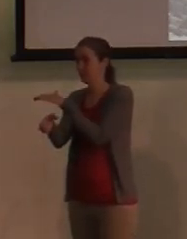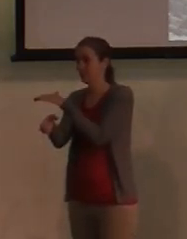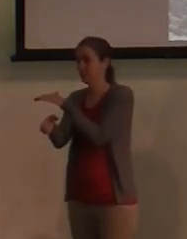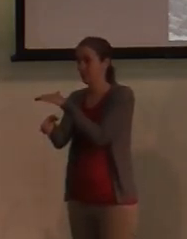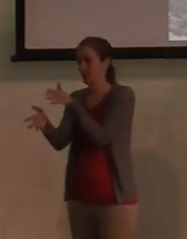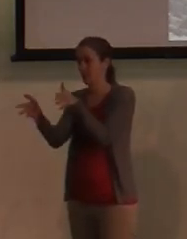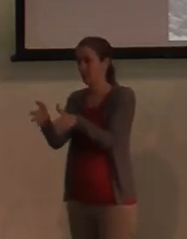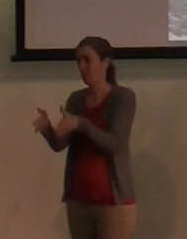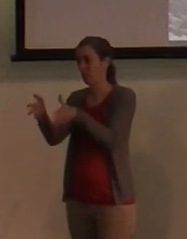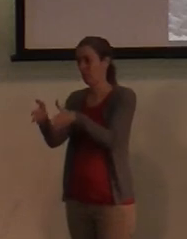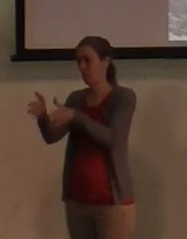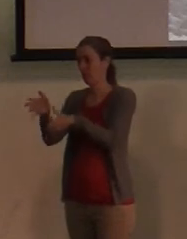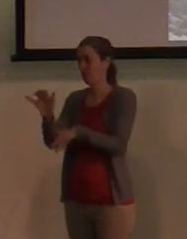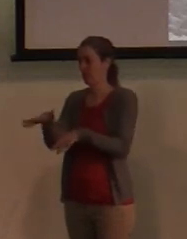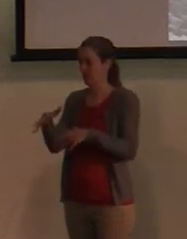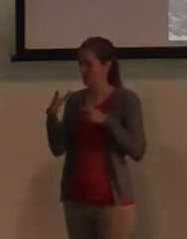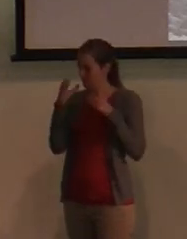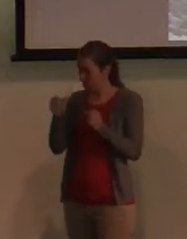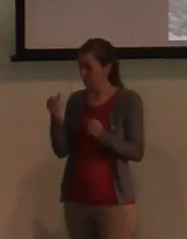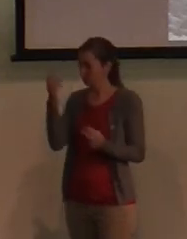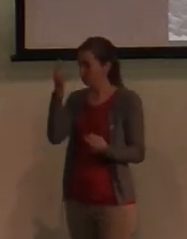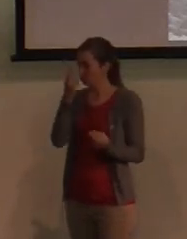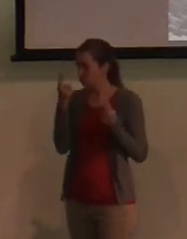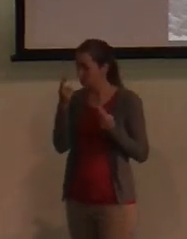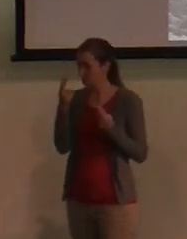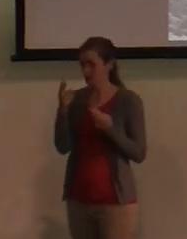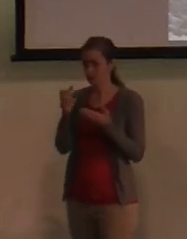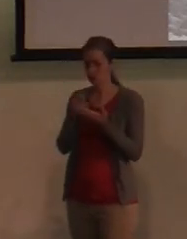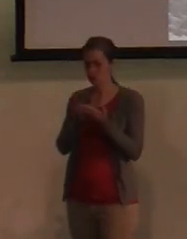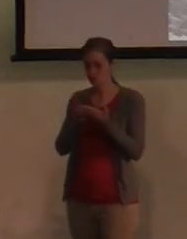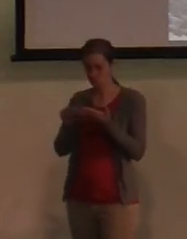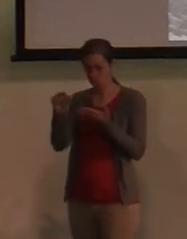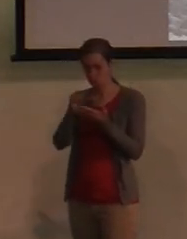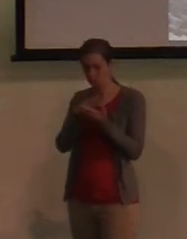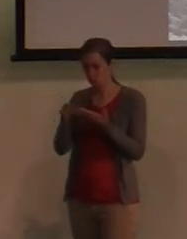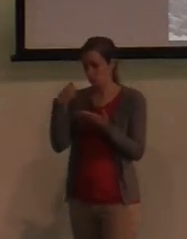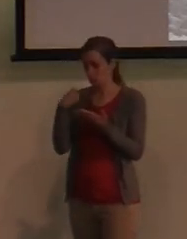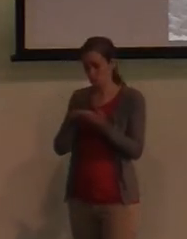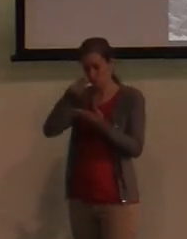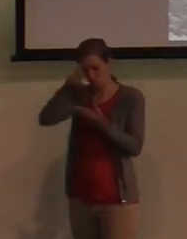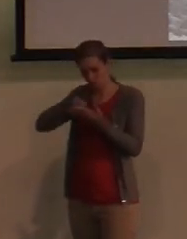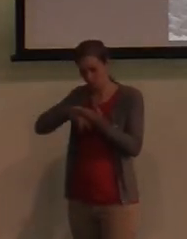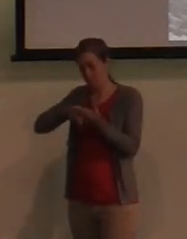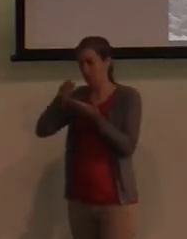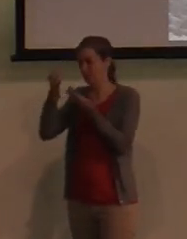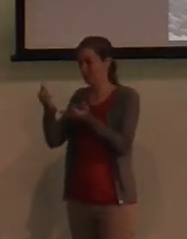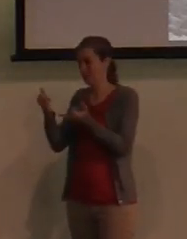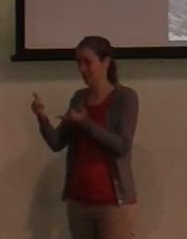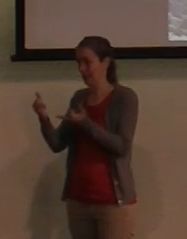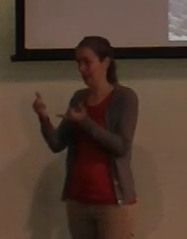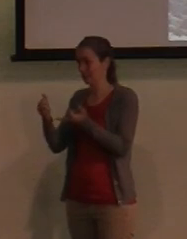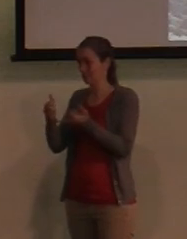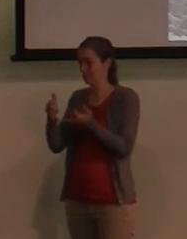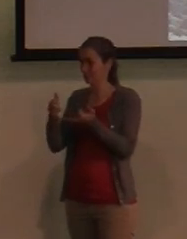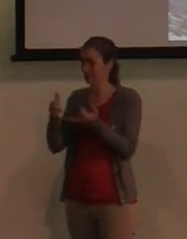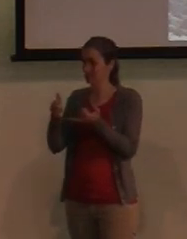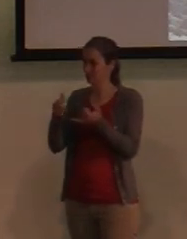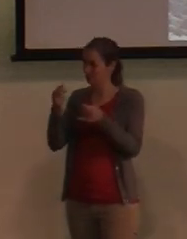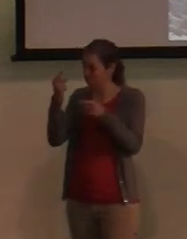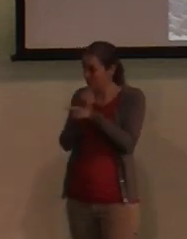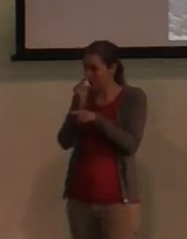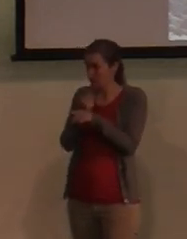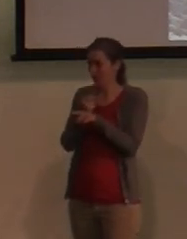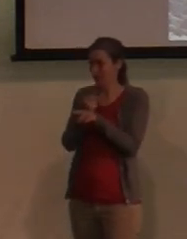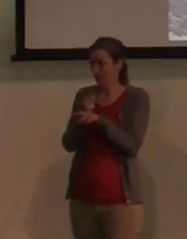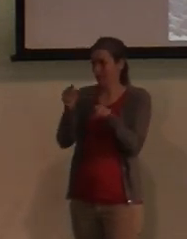So that was really powerful for me to realize that the scriptures that we are reading today are just as accurate today as they